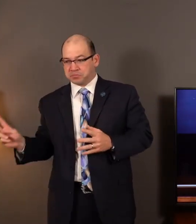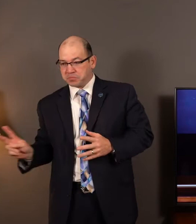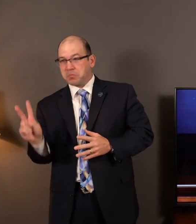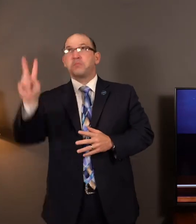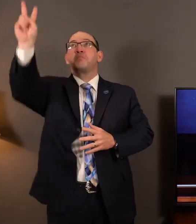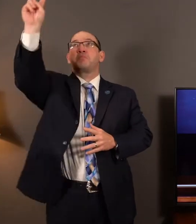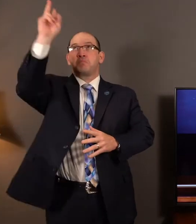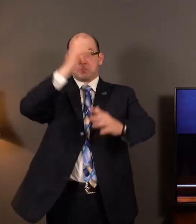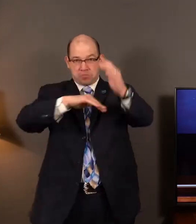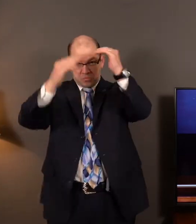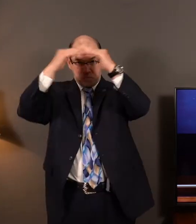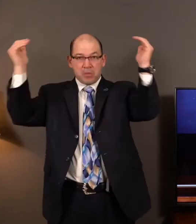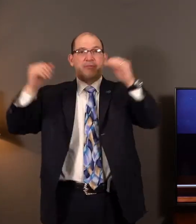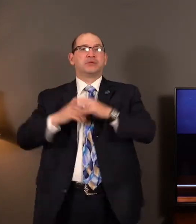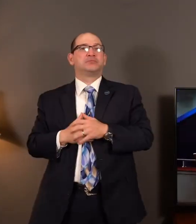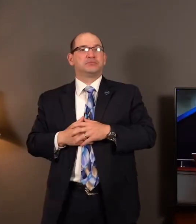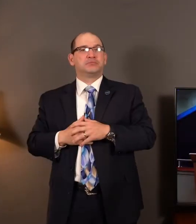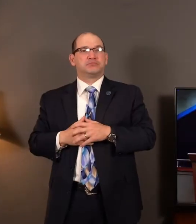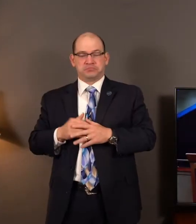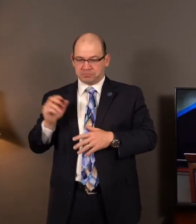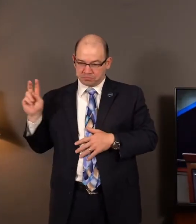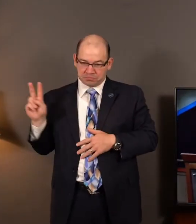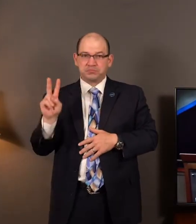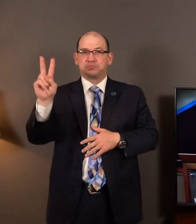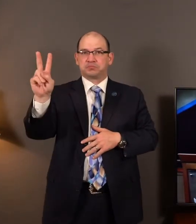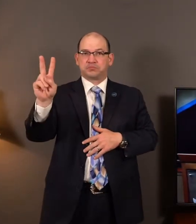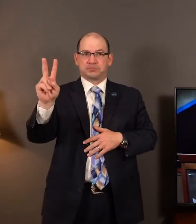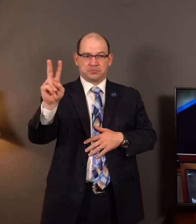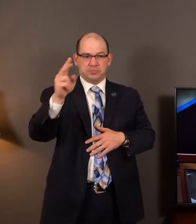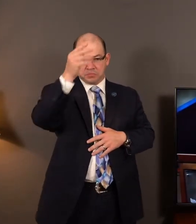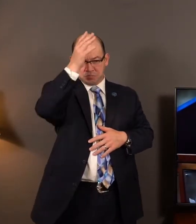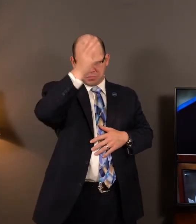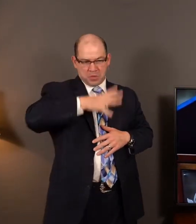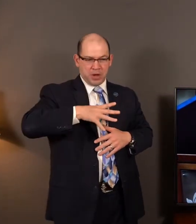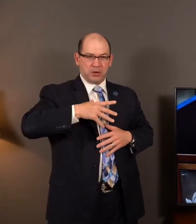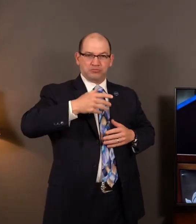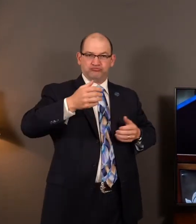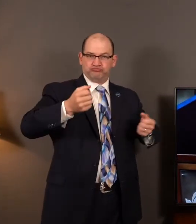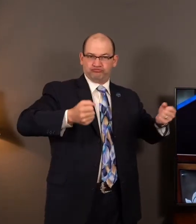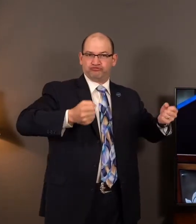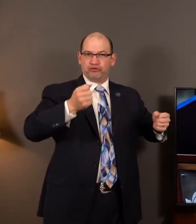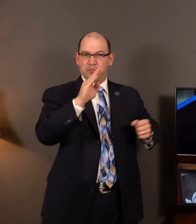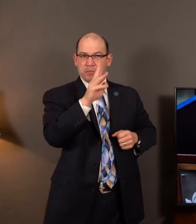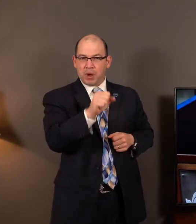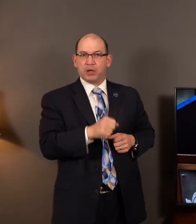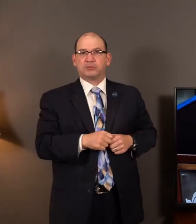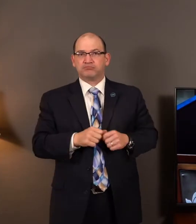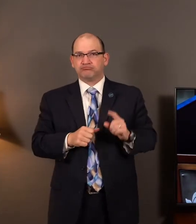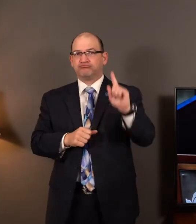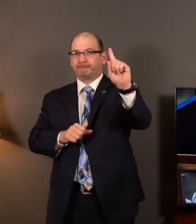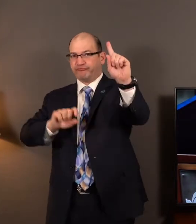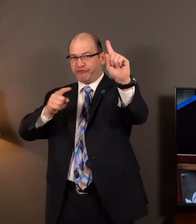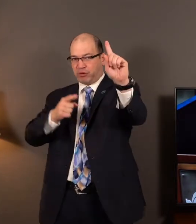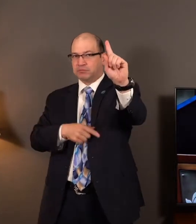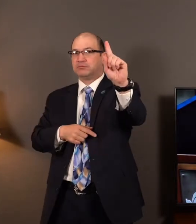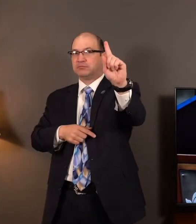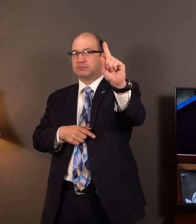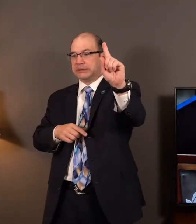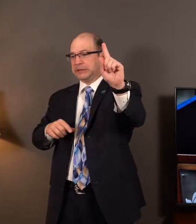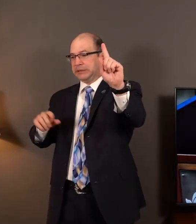heaven, they were making their way to the pearly gates. The bus driver got there just ahead of the pastor, and so he was walking up, and Peter was out